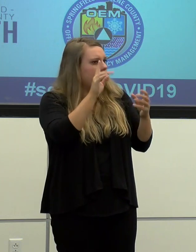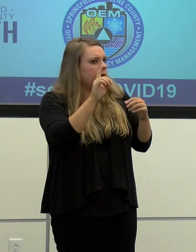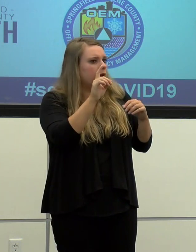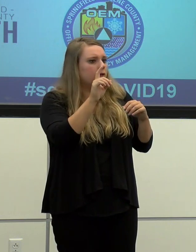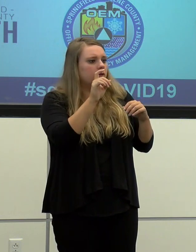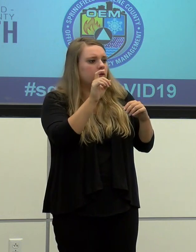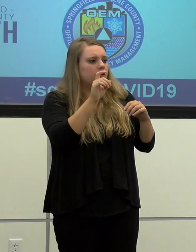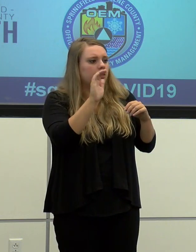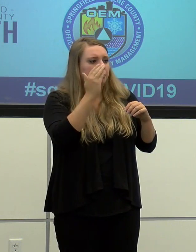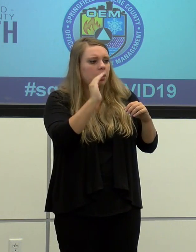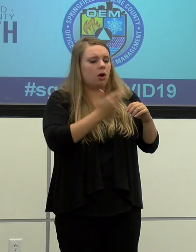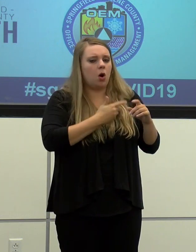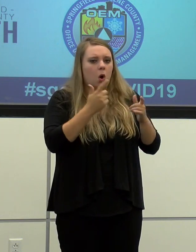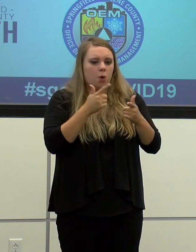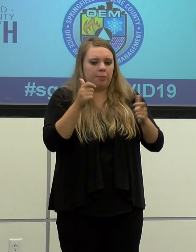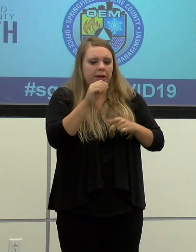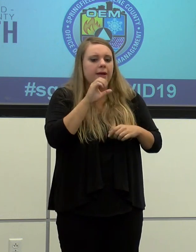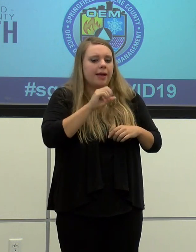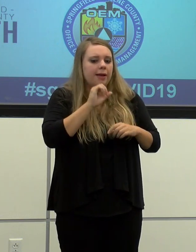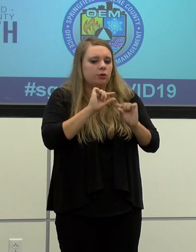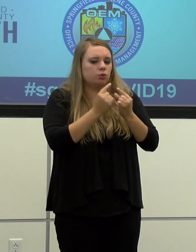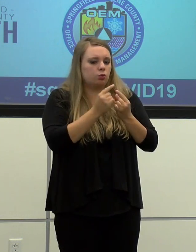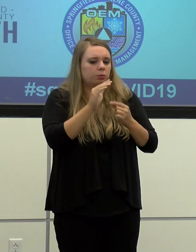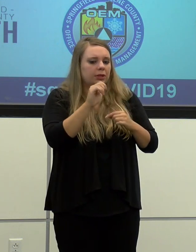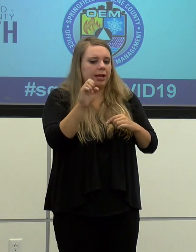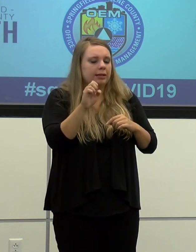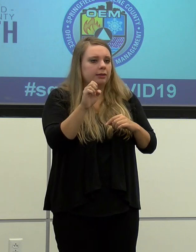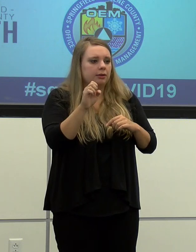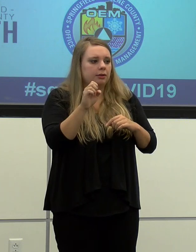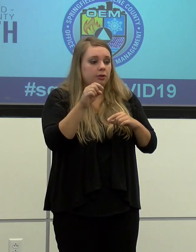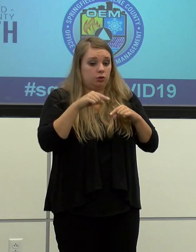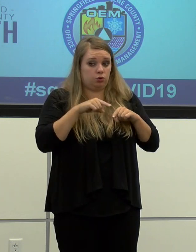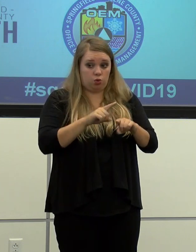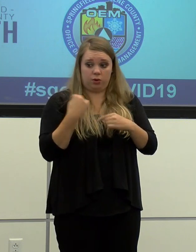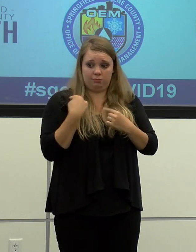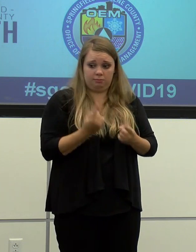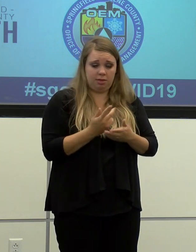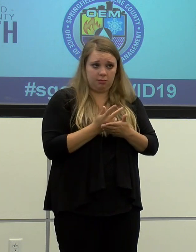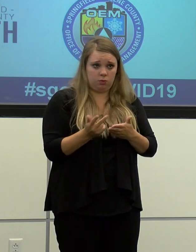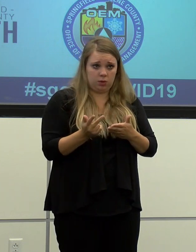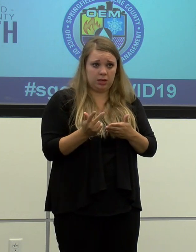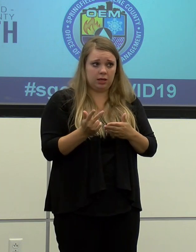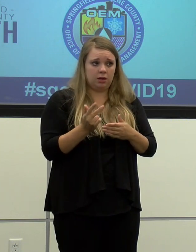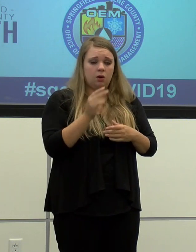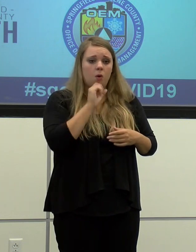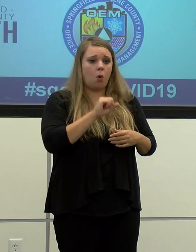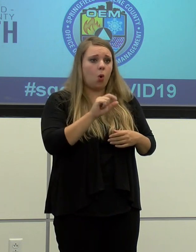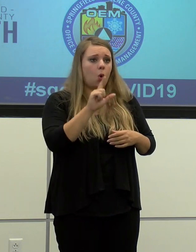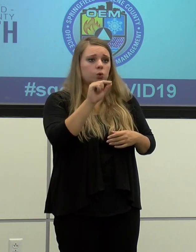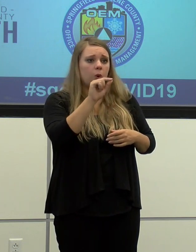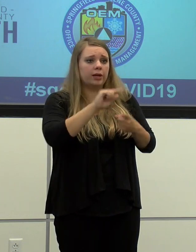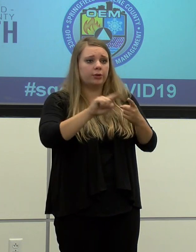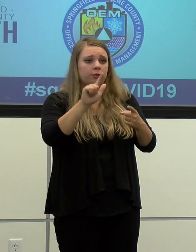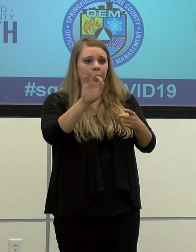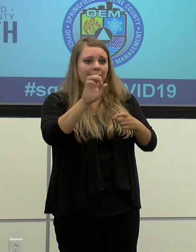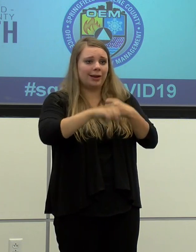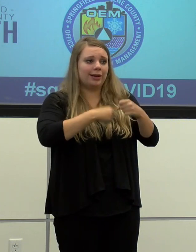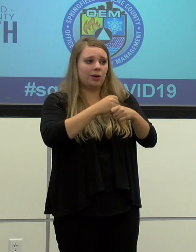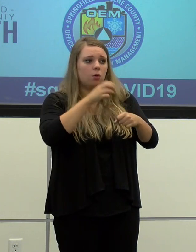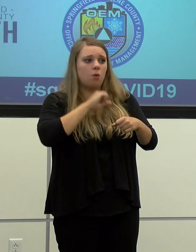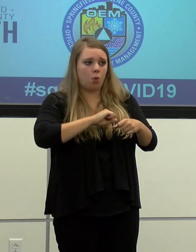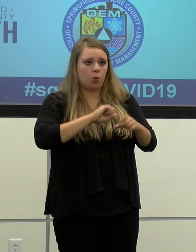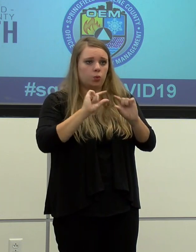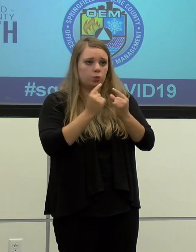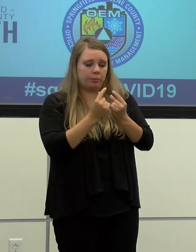Uh, it looks like our largest age group of cases during the past three weeks is in the 20 to 29 year old